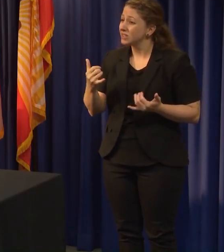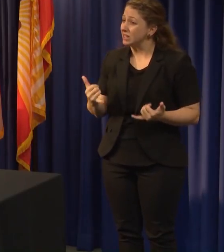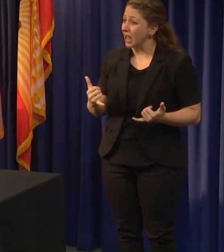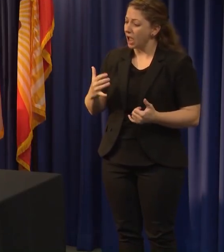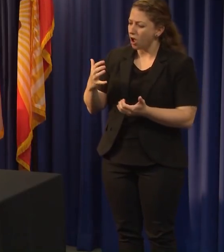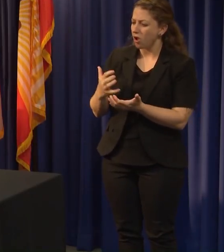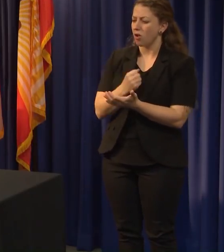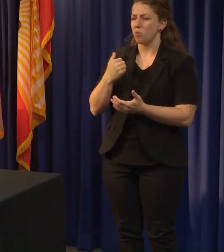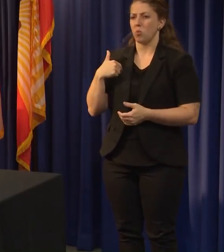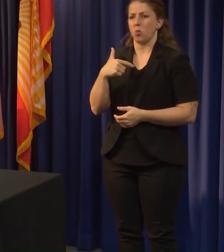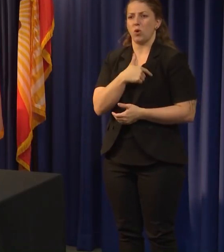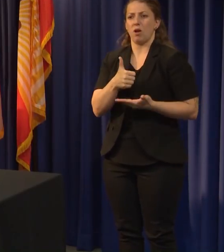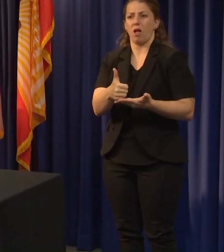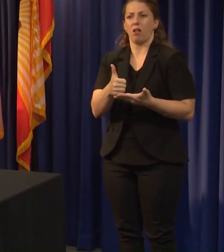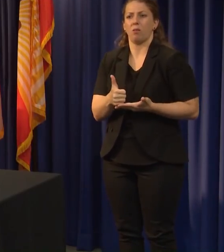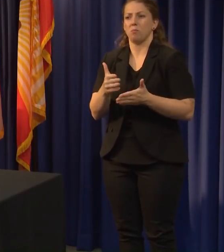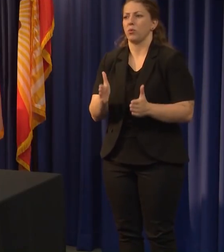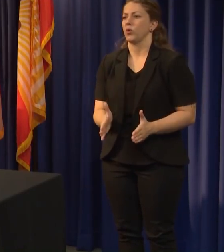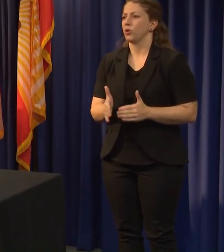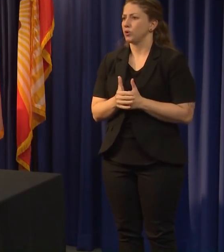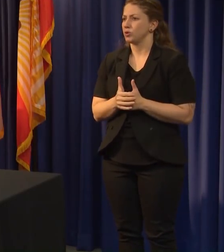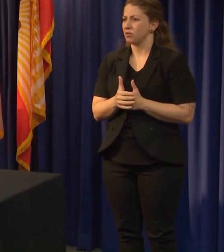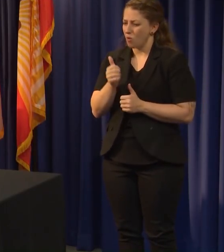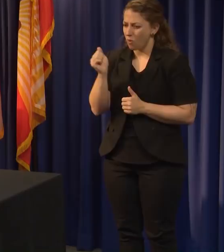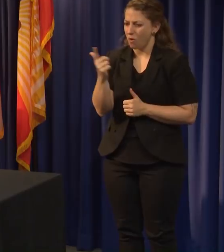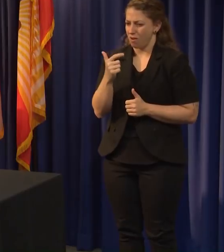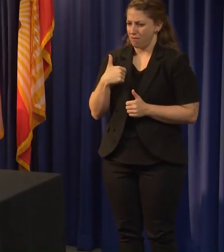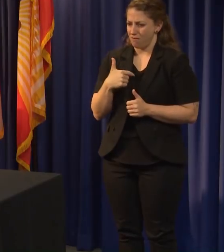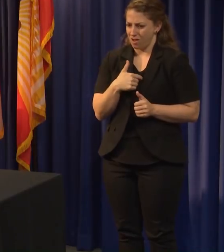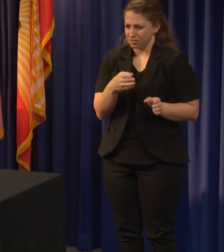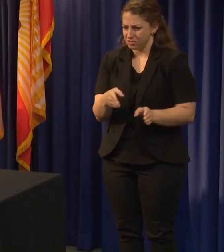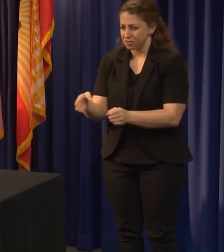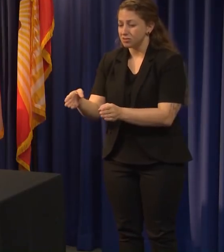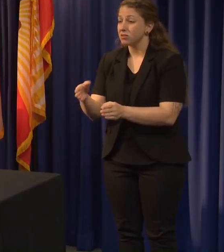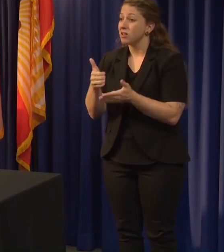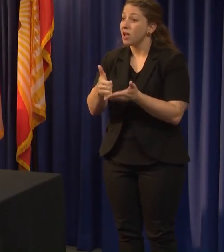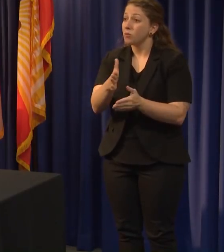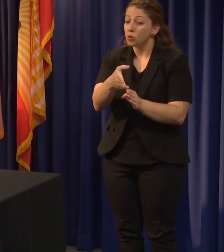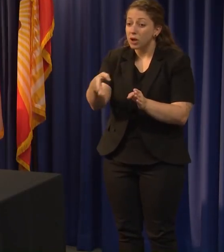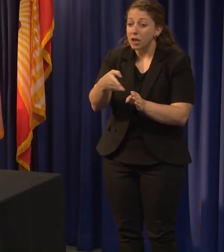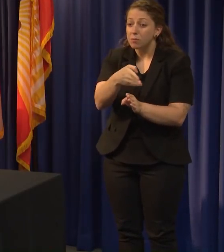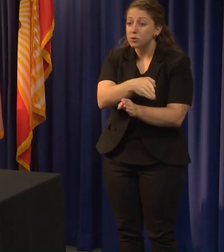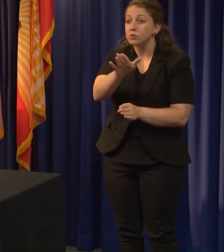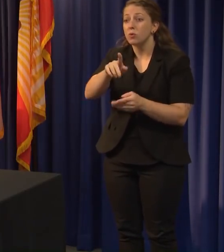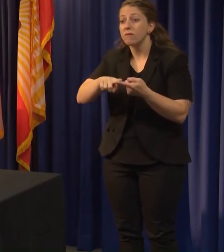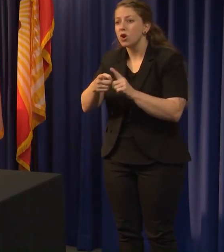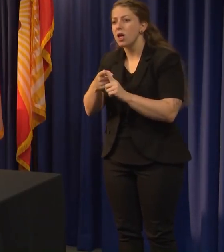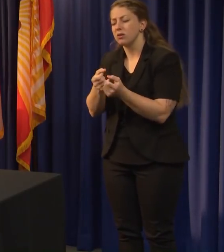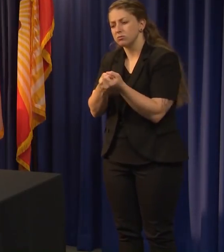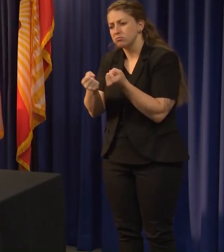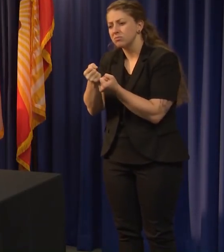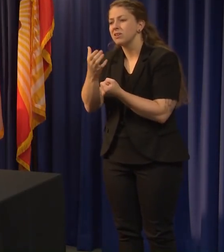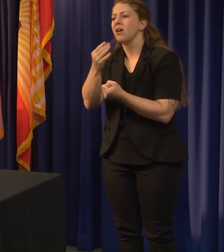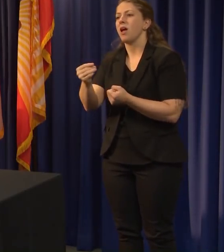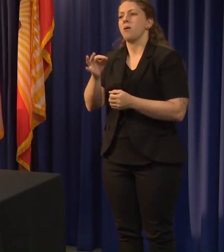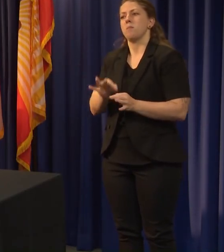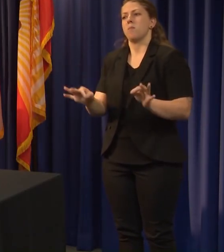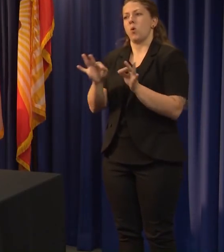helpers, each and every one of us. Help your neighbors, help your friends, and play your part in social distancing.